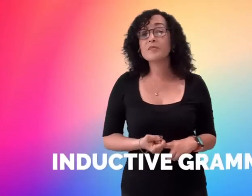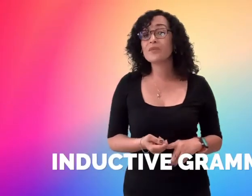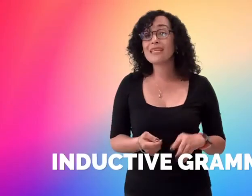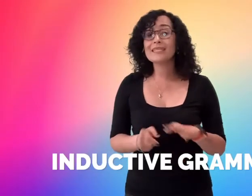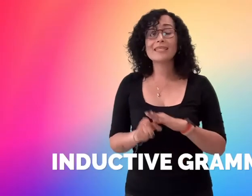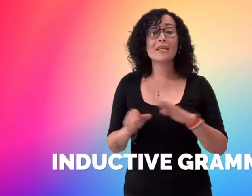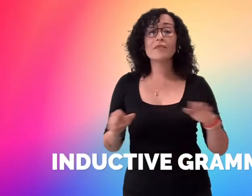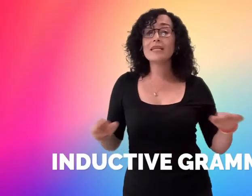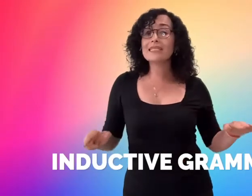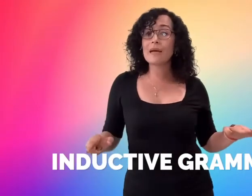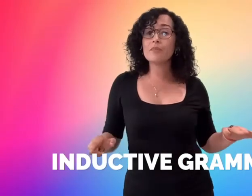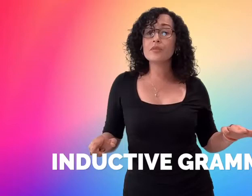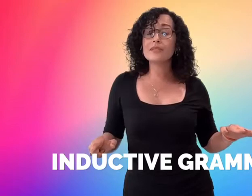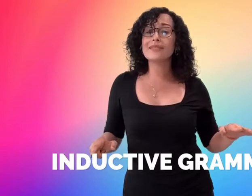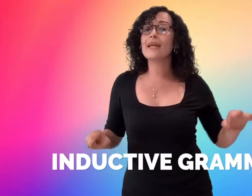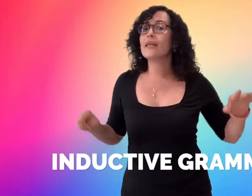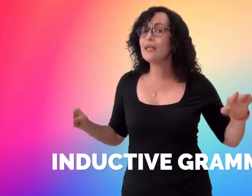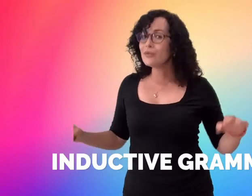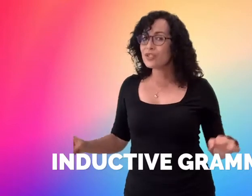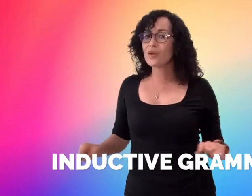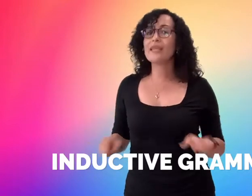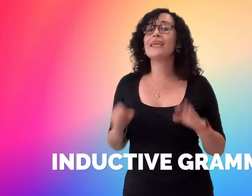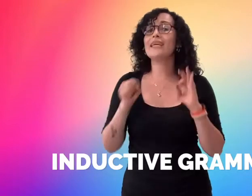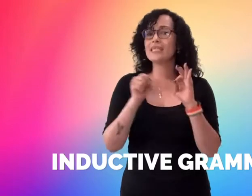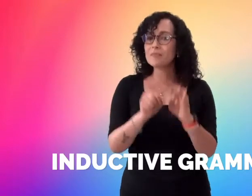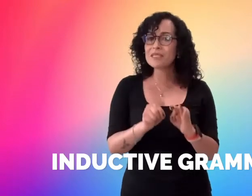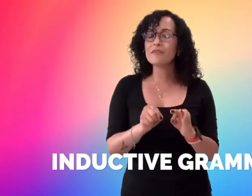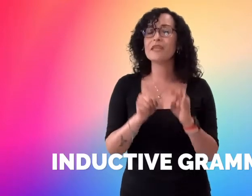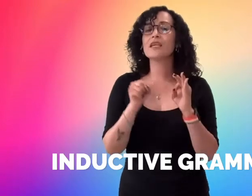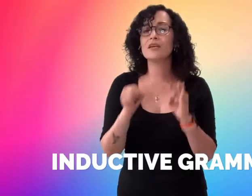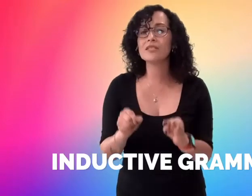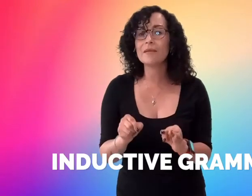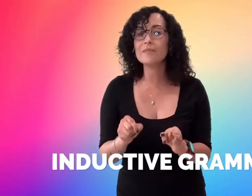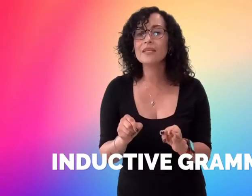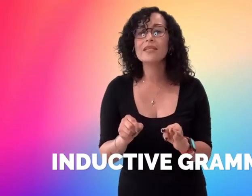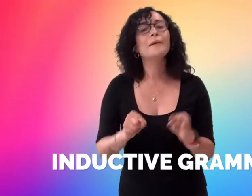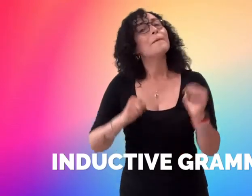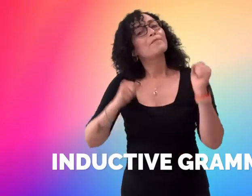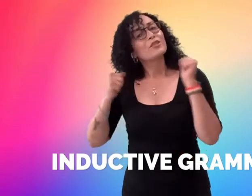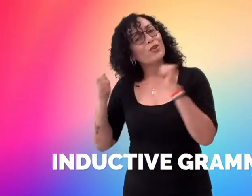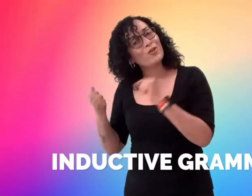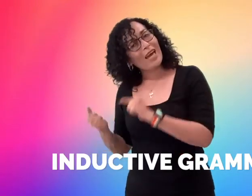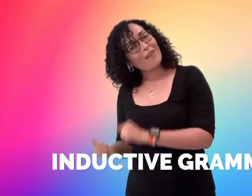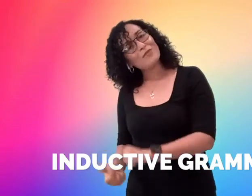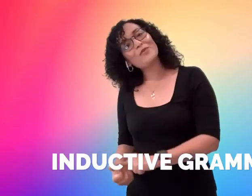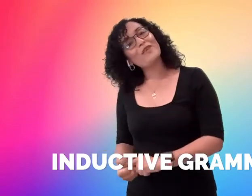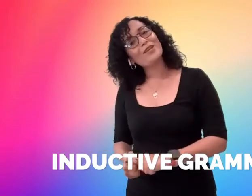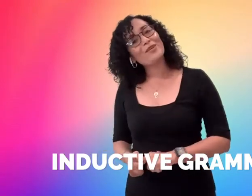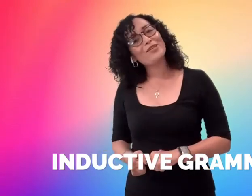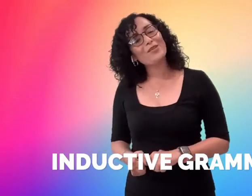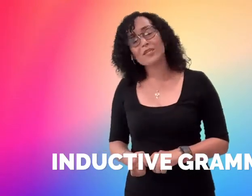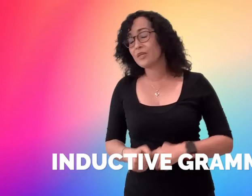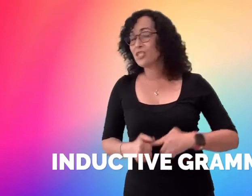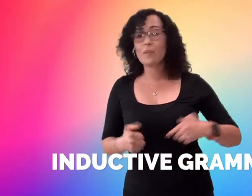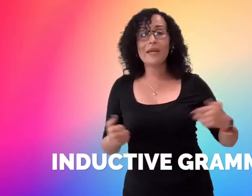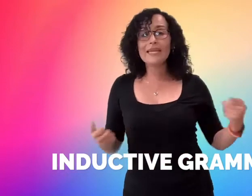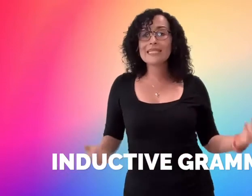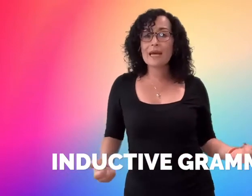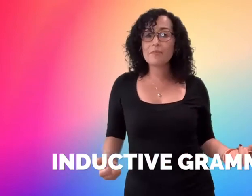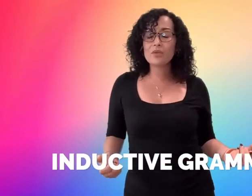presenting several examples that illustrate a specific concept so you have to provide your students with so many examples